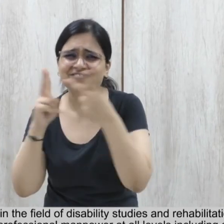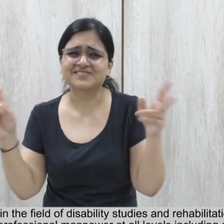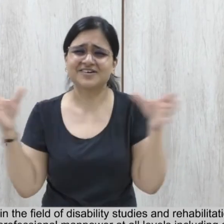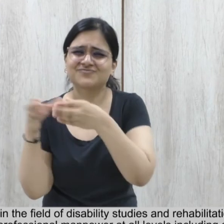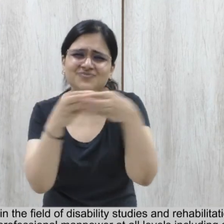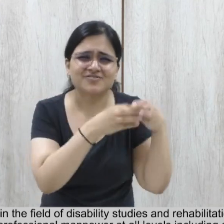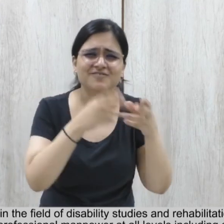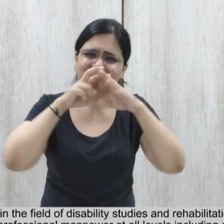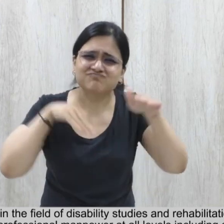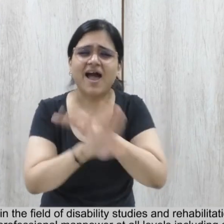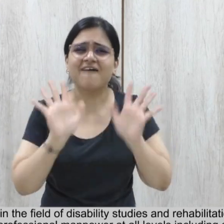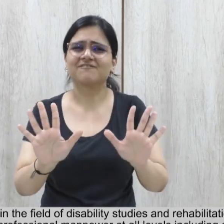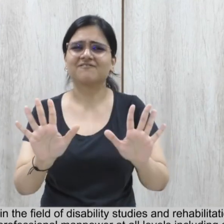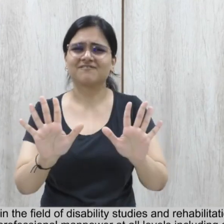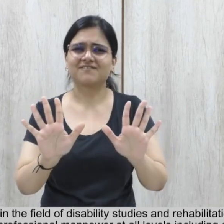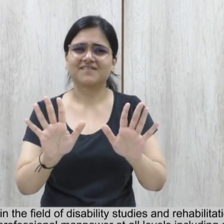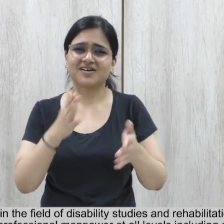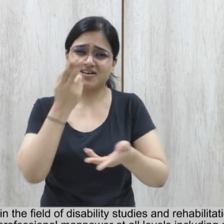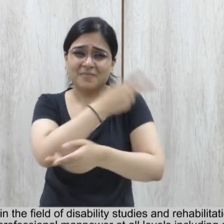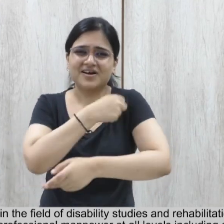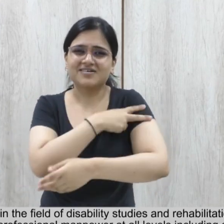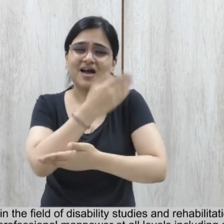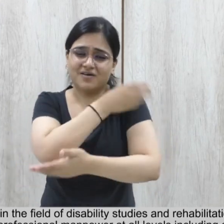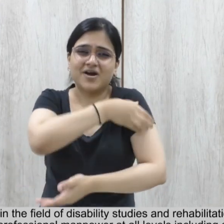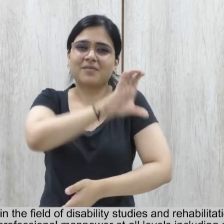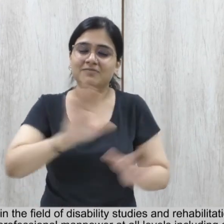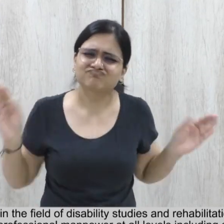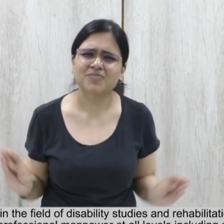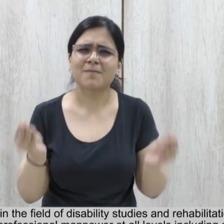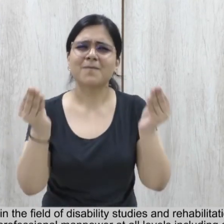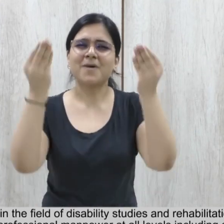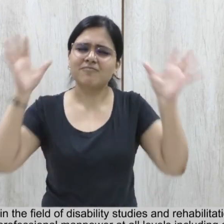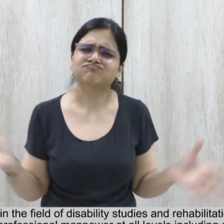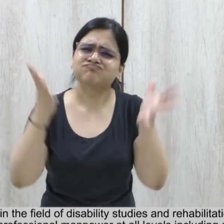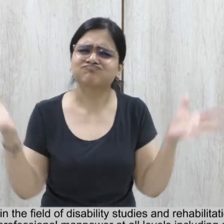trained professional manpower At all levels Including at community level